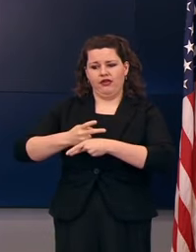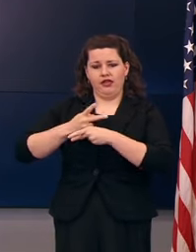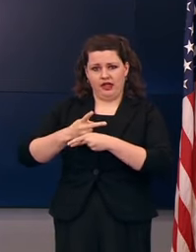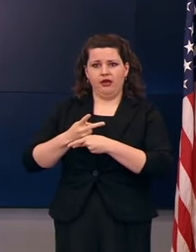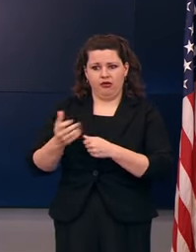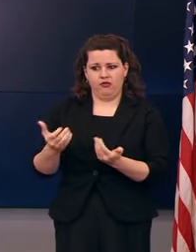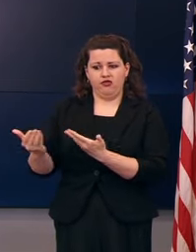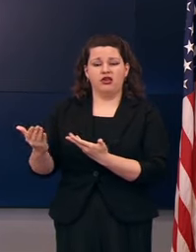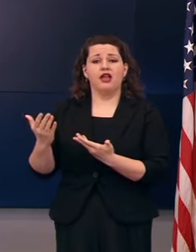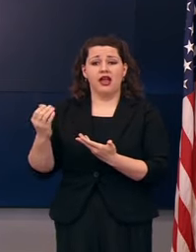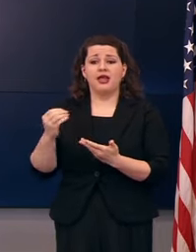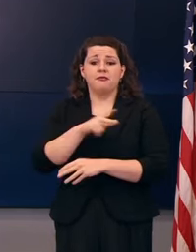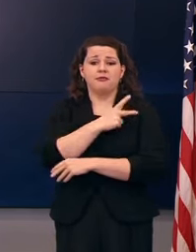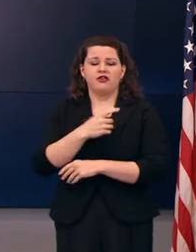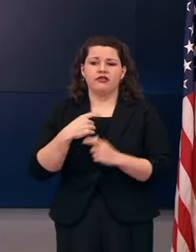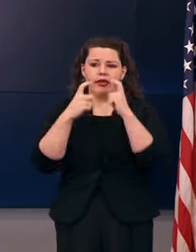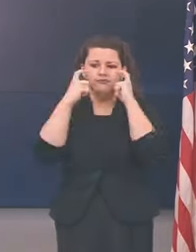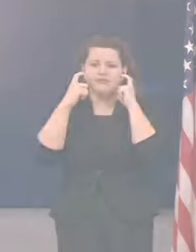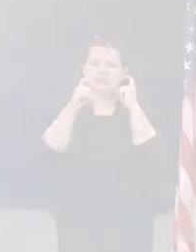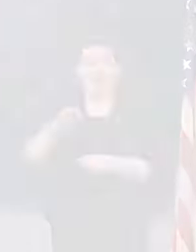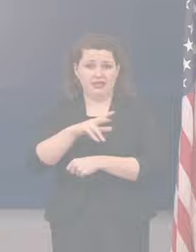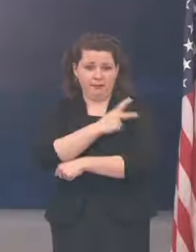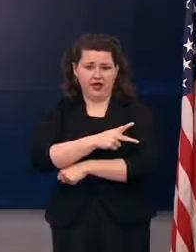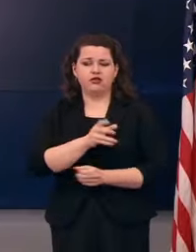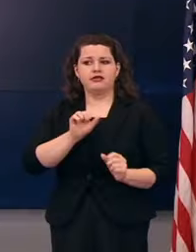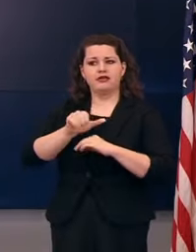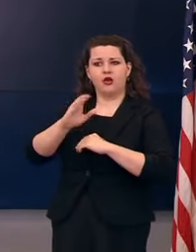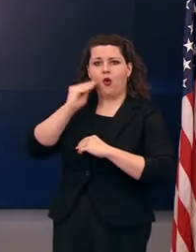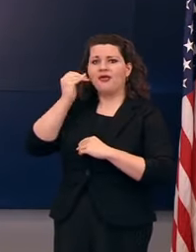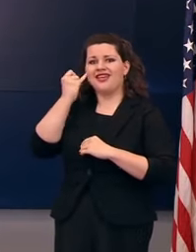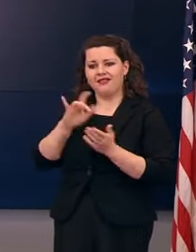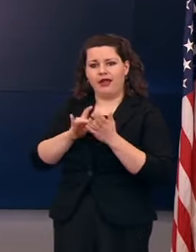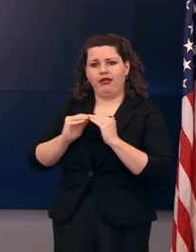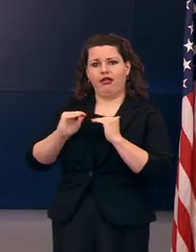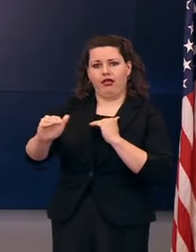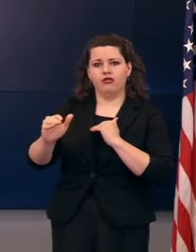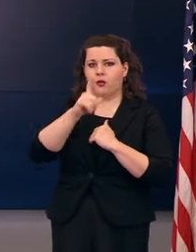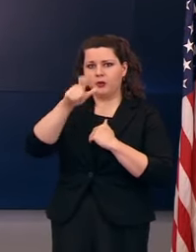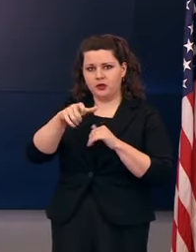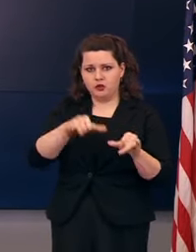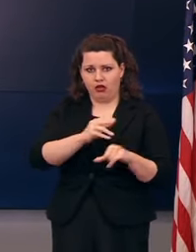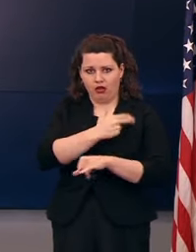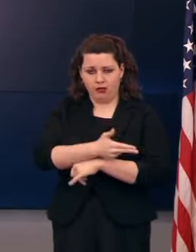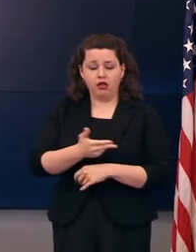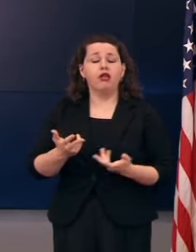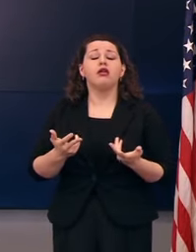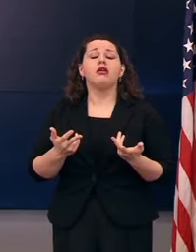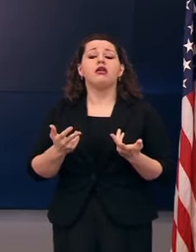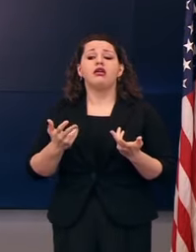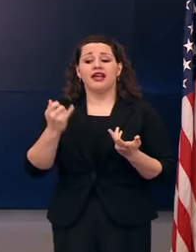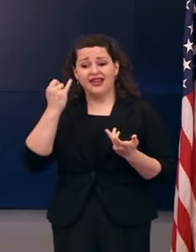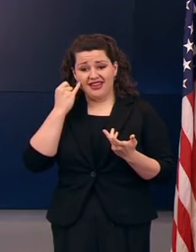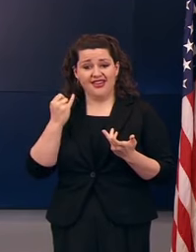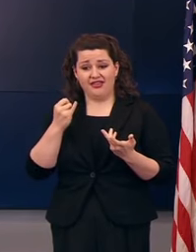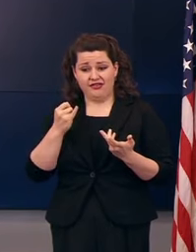mouth and nose with a barrier other than a surgical face mask. And the third step in the order, if PPE use continues to outpace